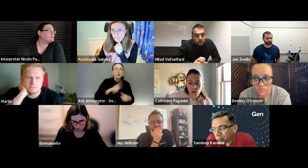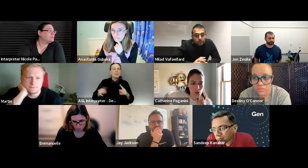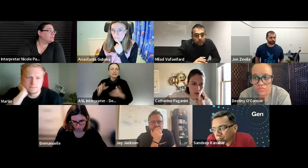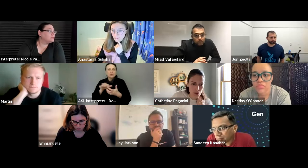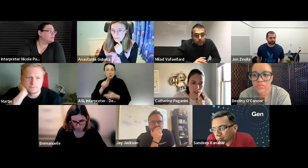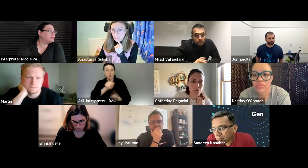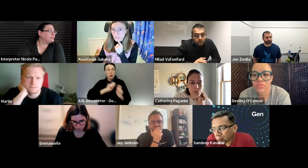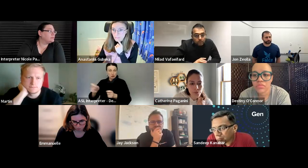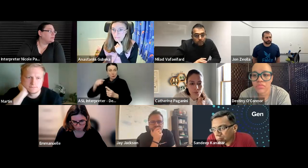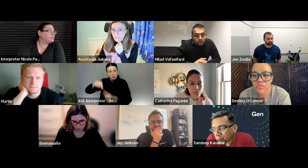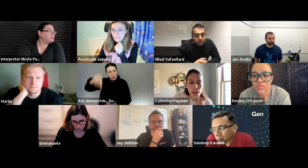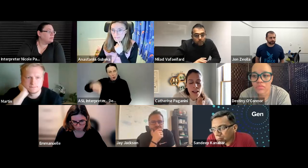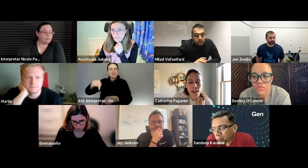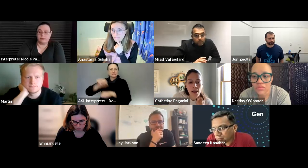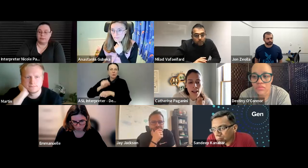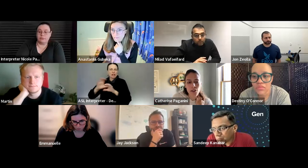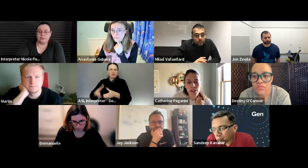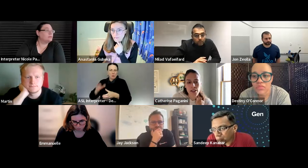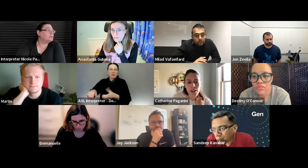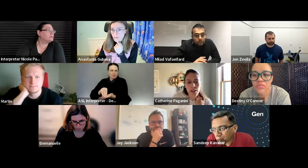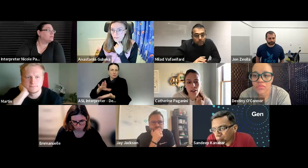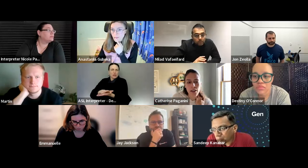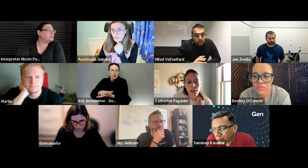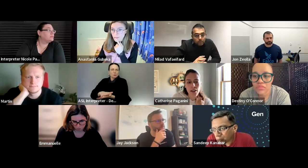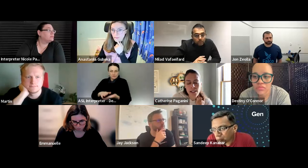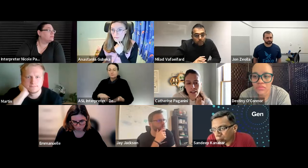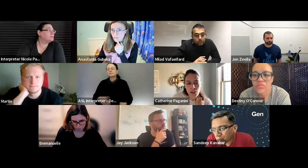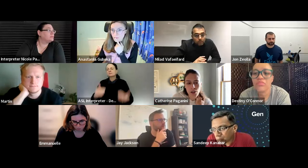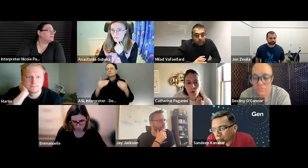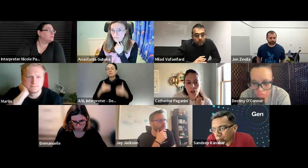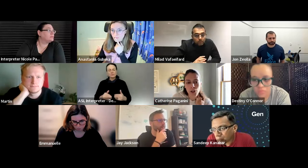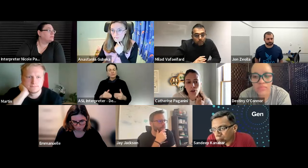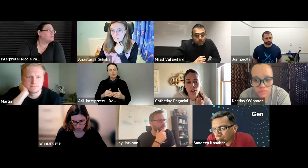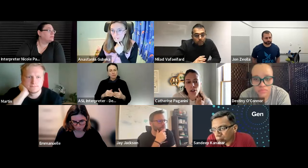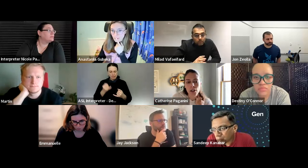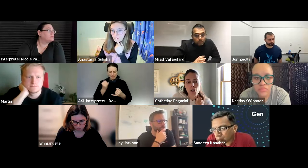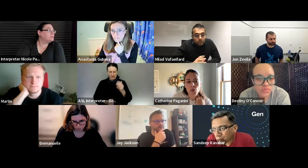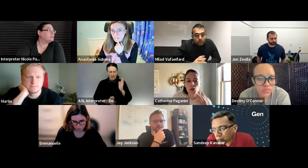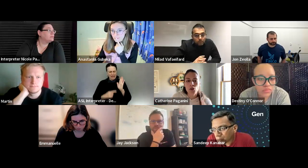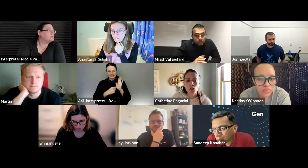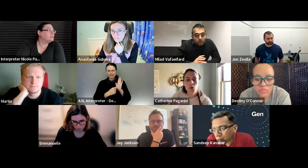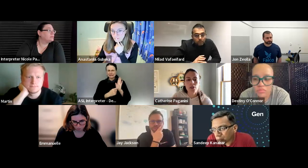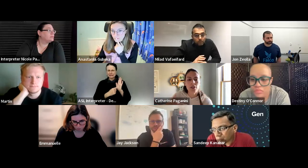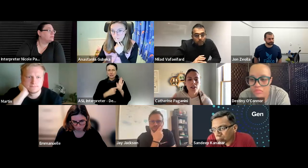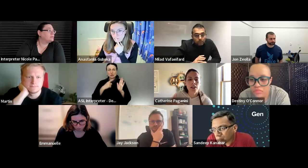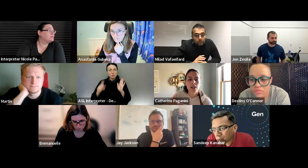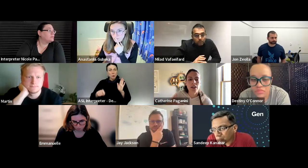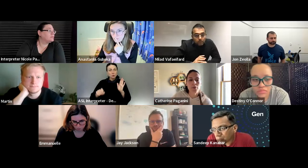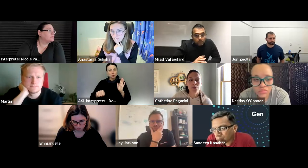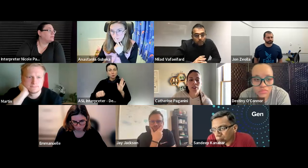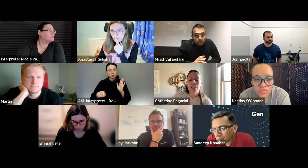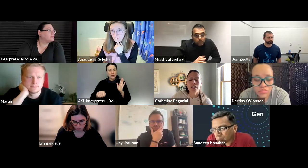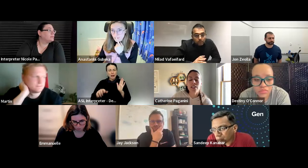contribute you're all contributors there and then there's the other the last section where you are supposed to